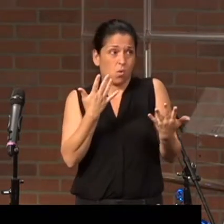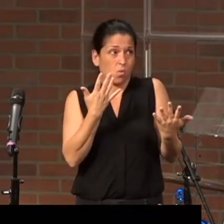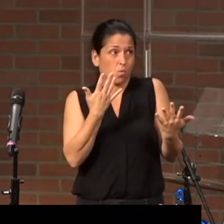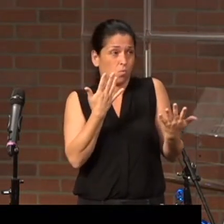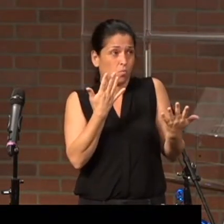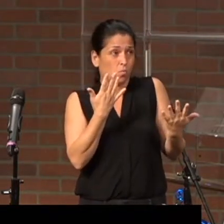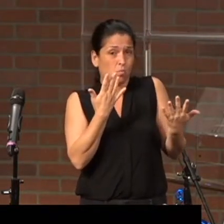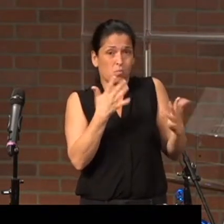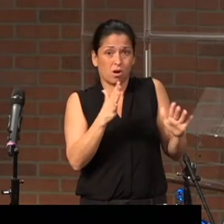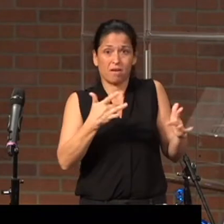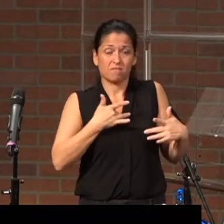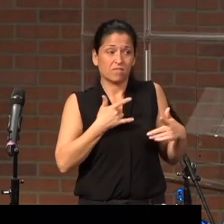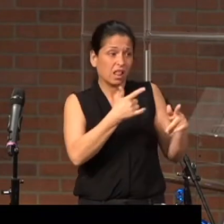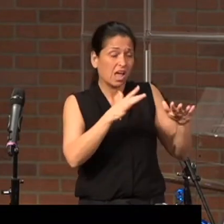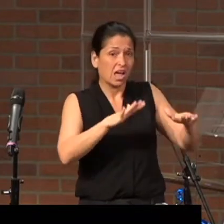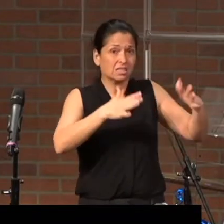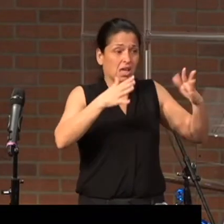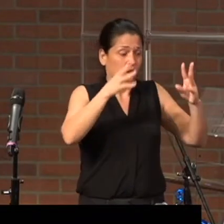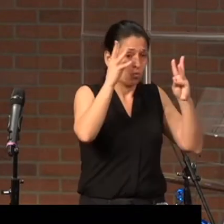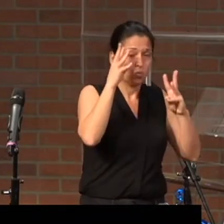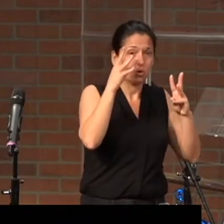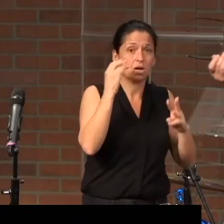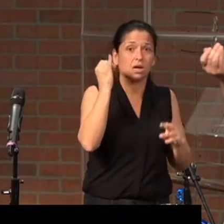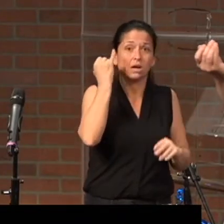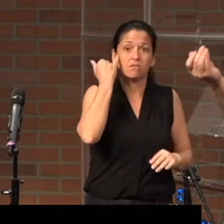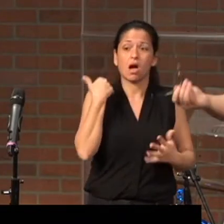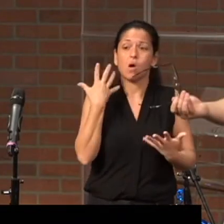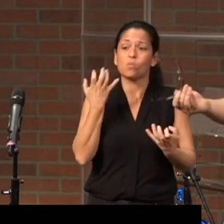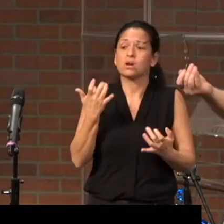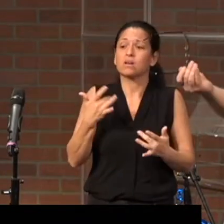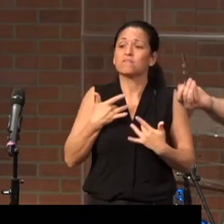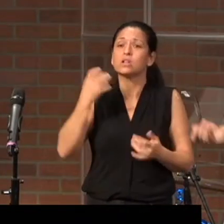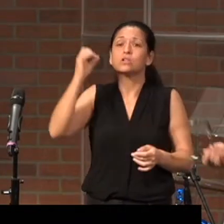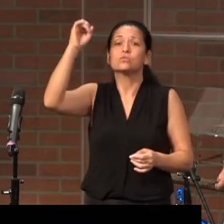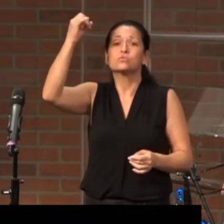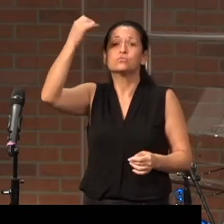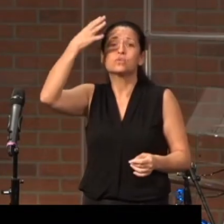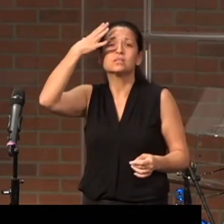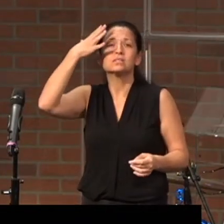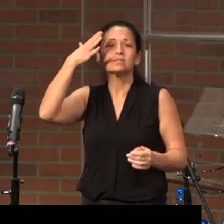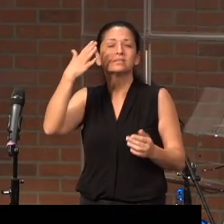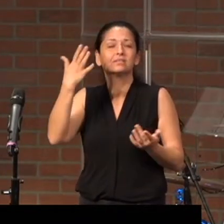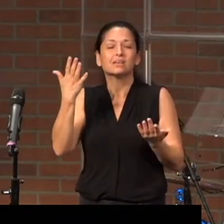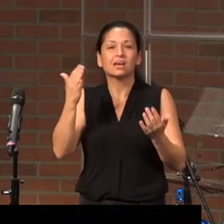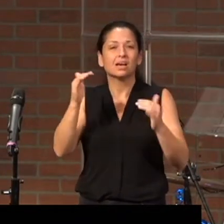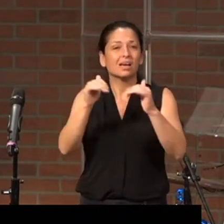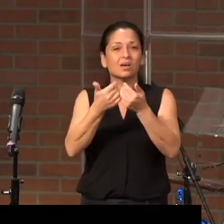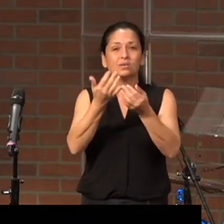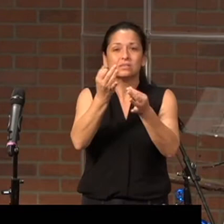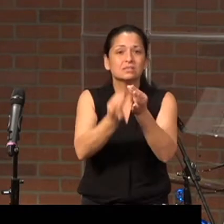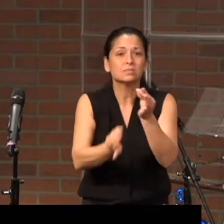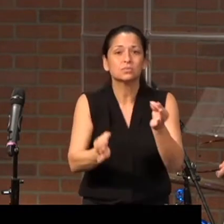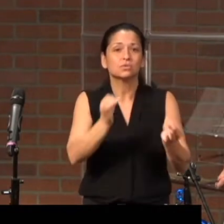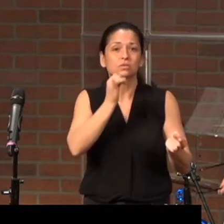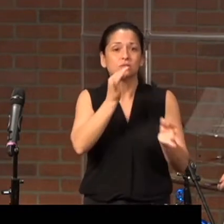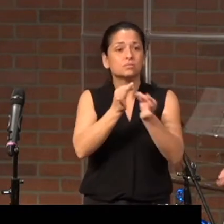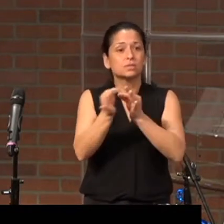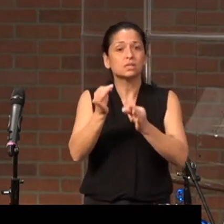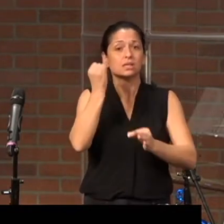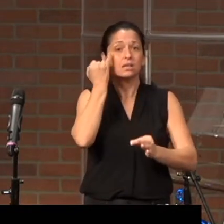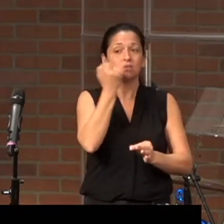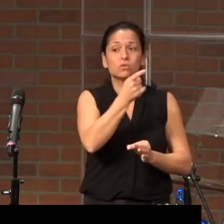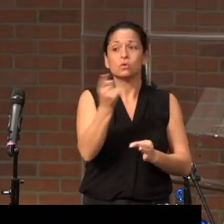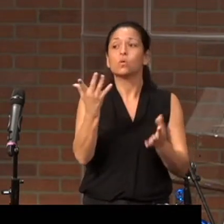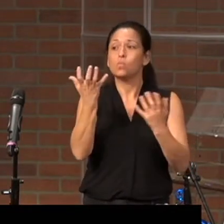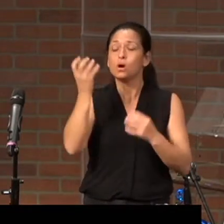if I don't want to feel anxiety, worry, if I want to feel grace, how practical is this? If you want grace